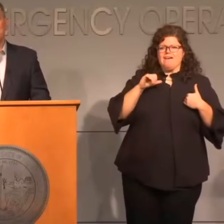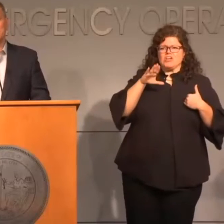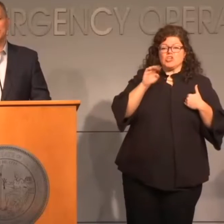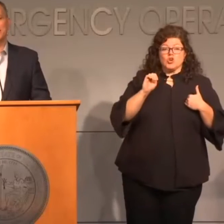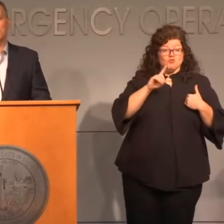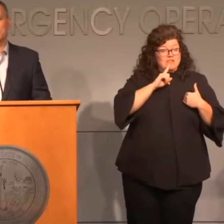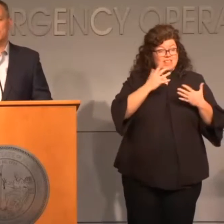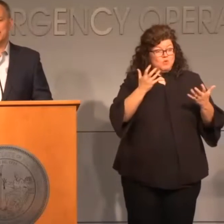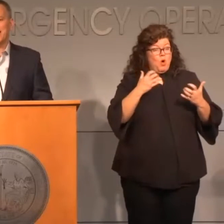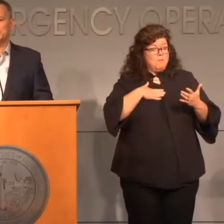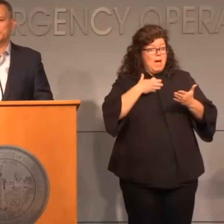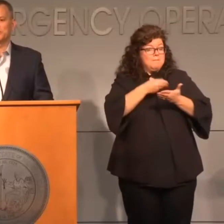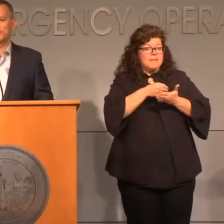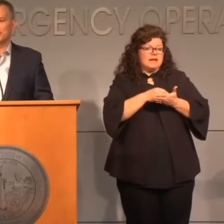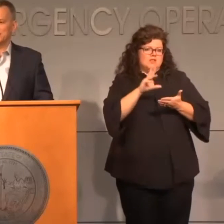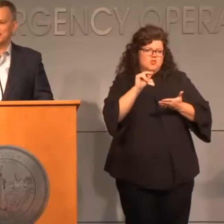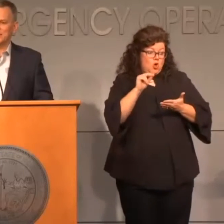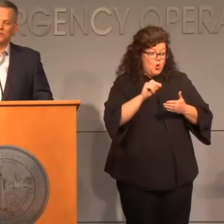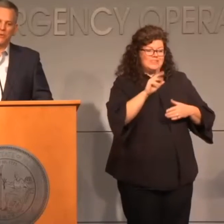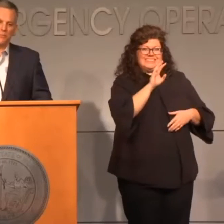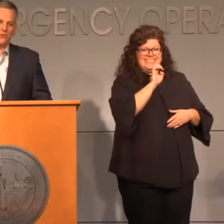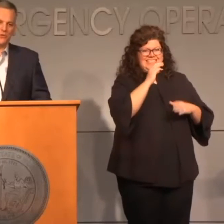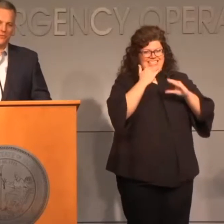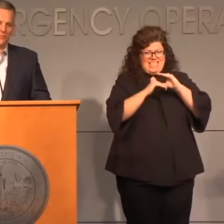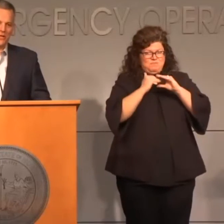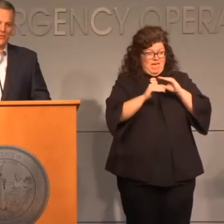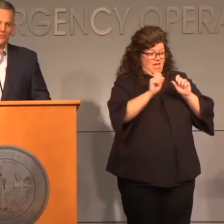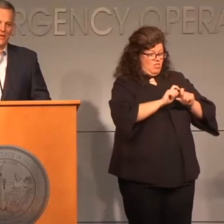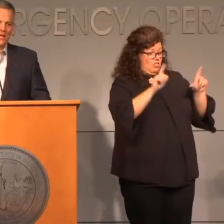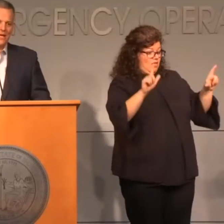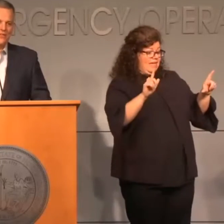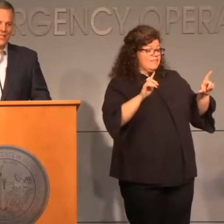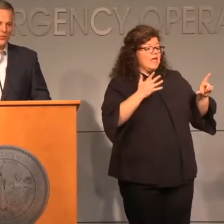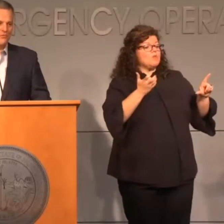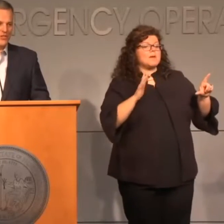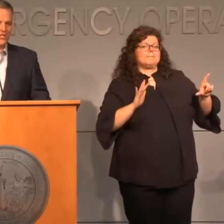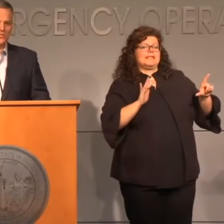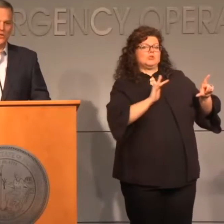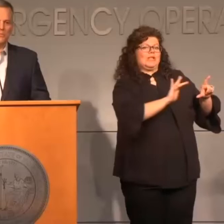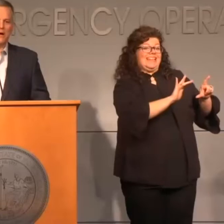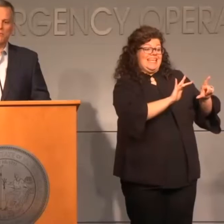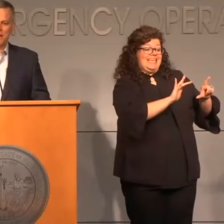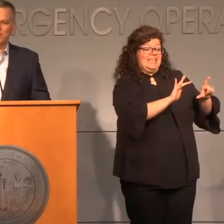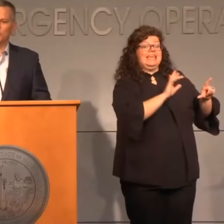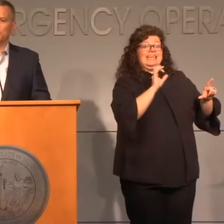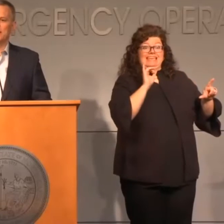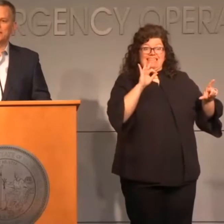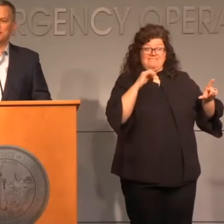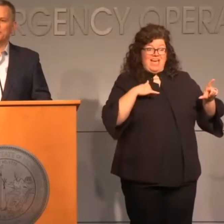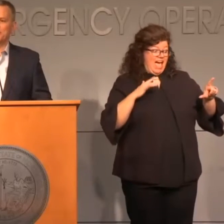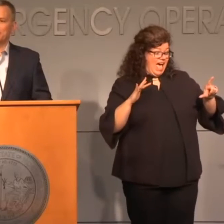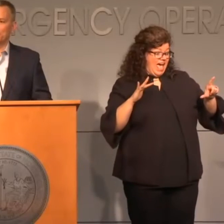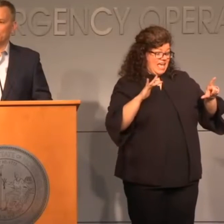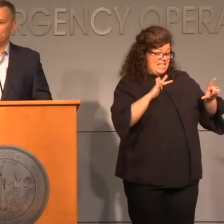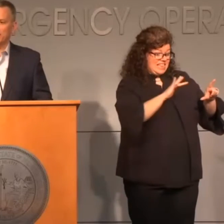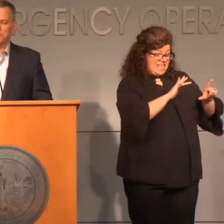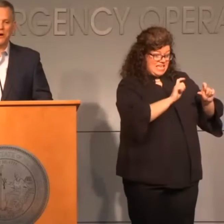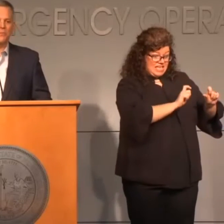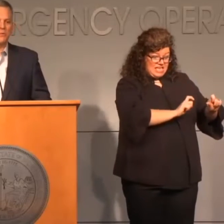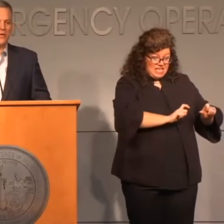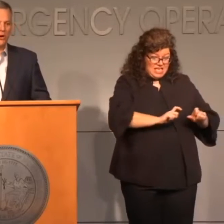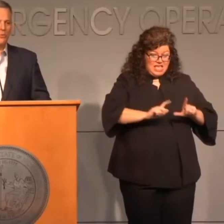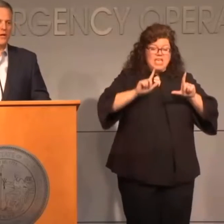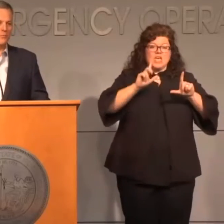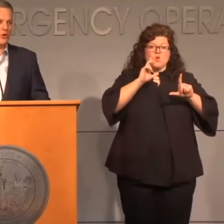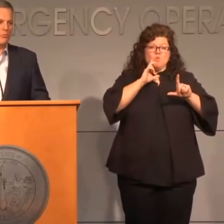money. They wanted me to click on an attachment so they could steal my personal information. That's what phishing is all about, making you click something that will create